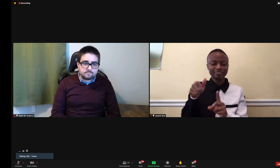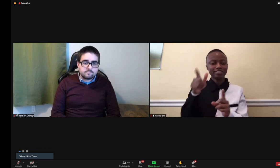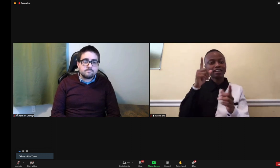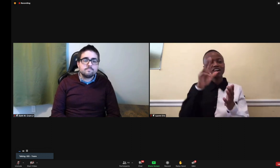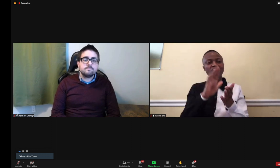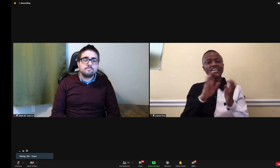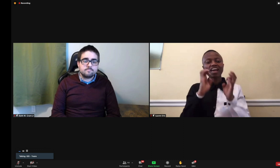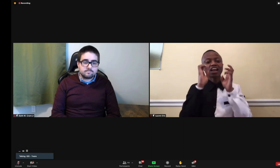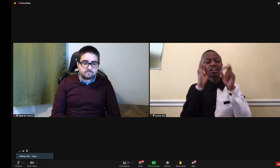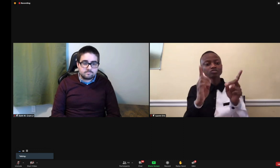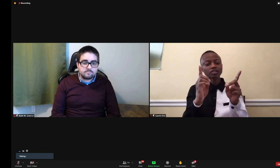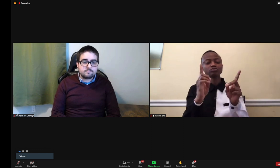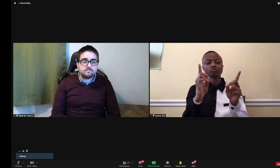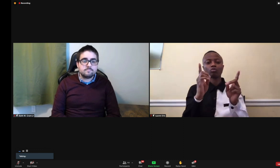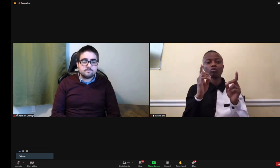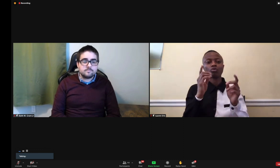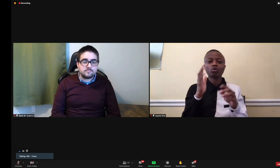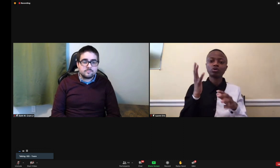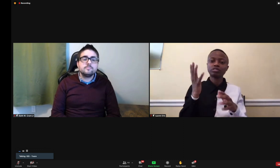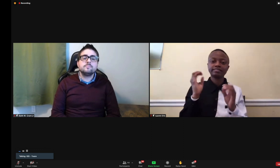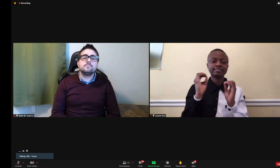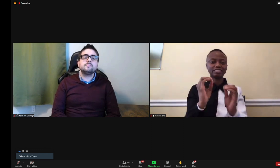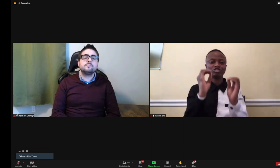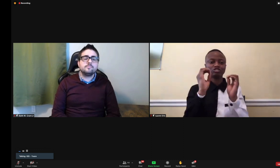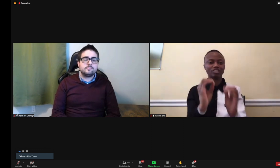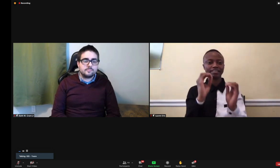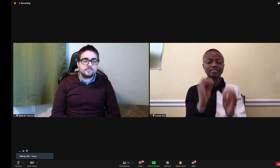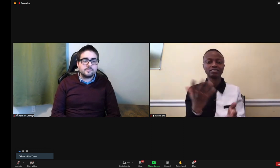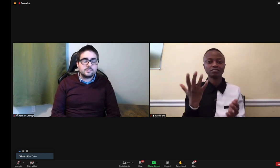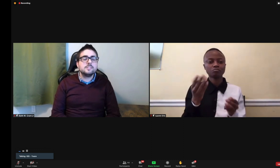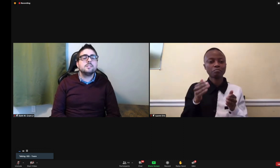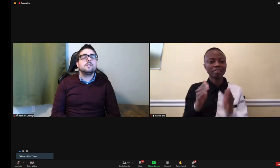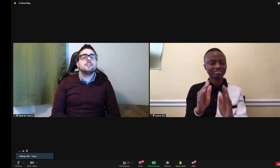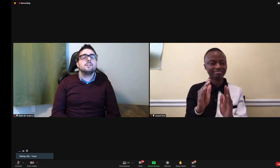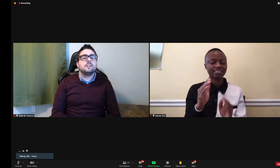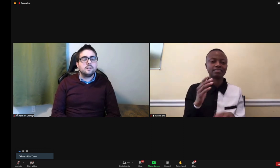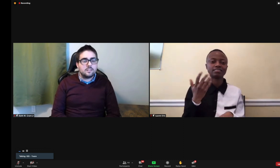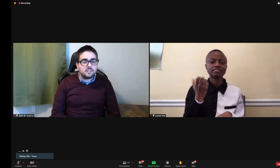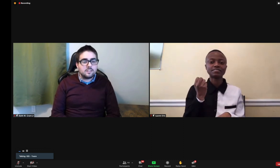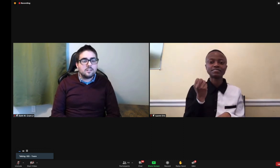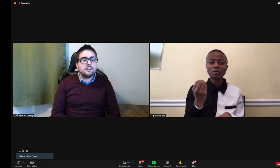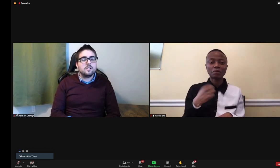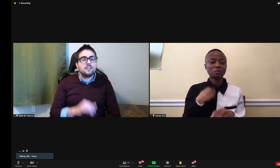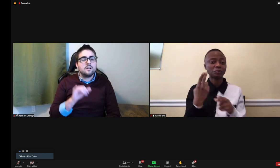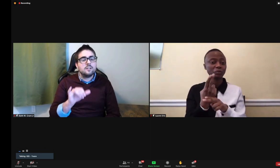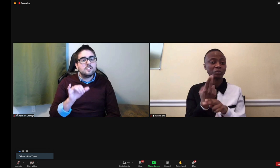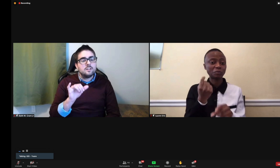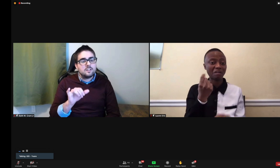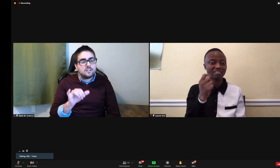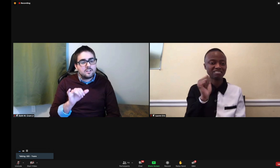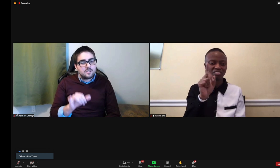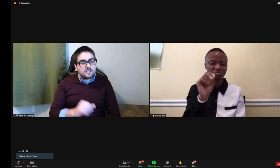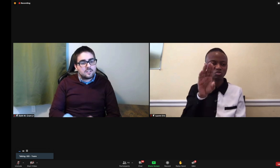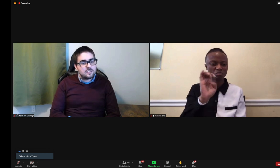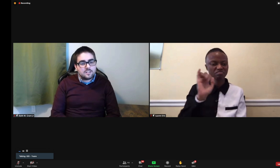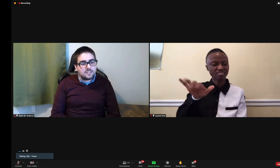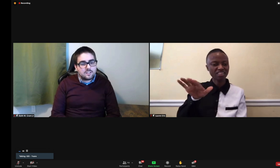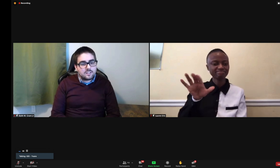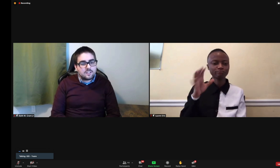a huge member of the film community in that way. So, when we talked about their teaching methods, what I used